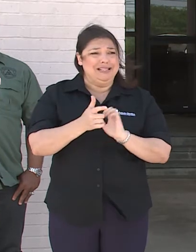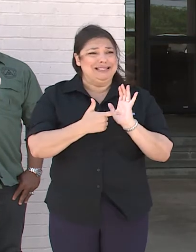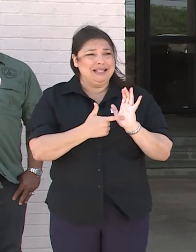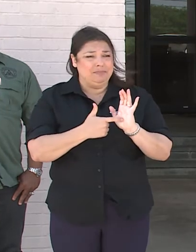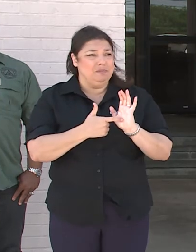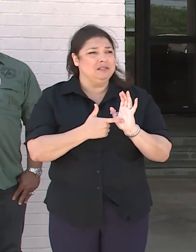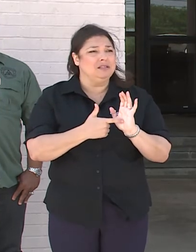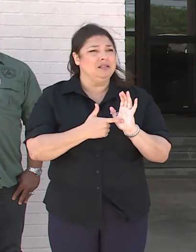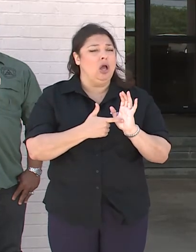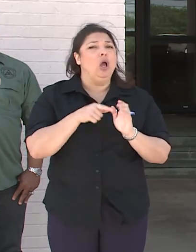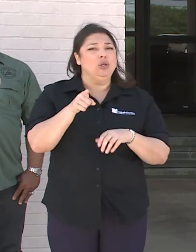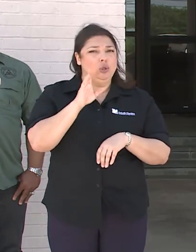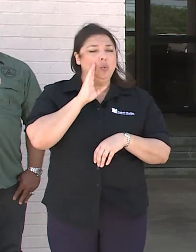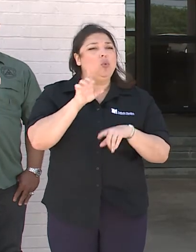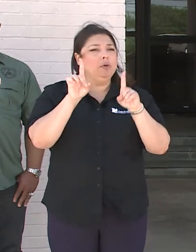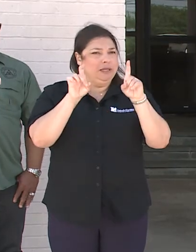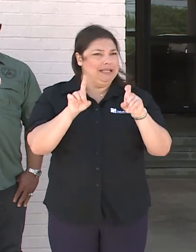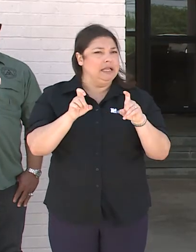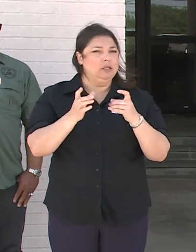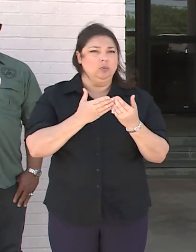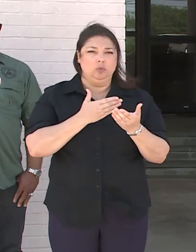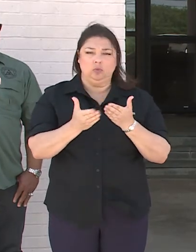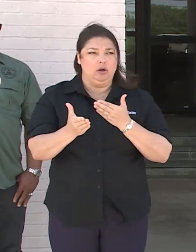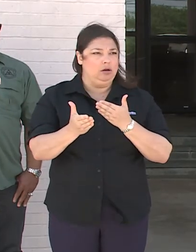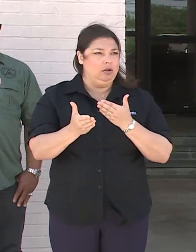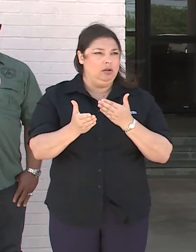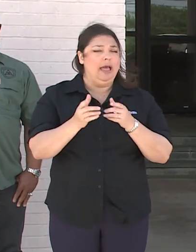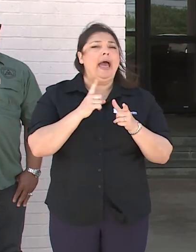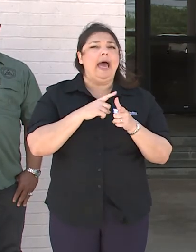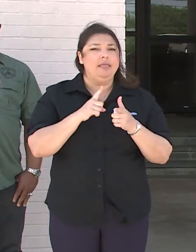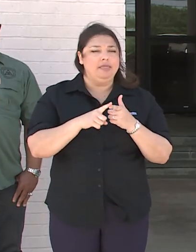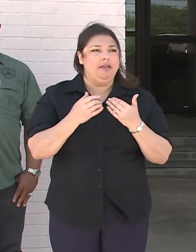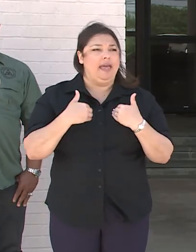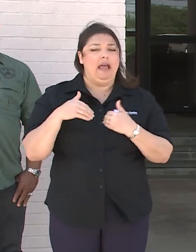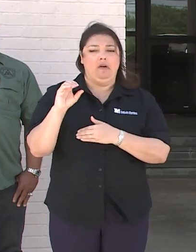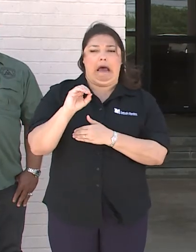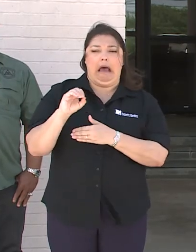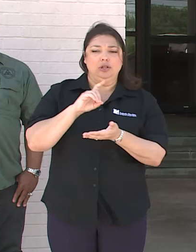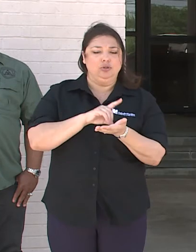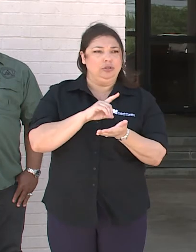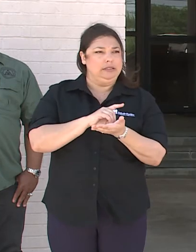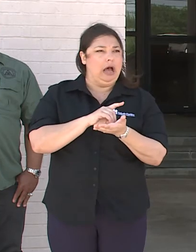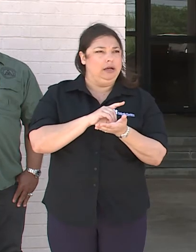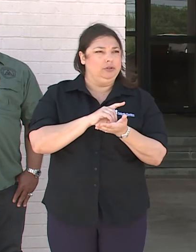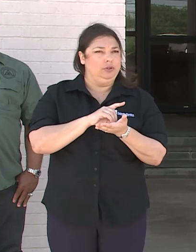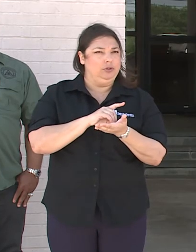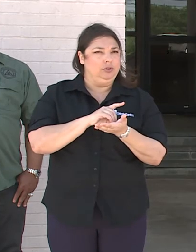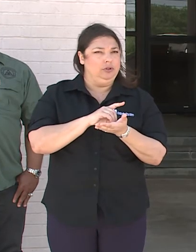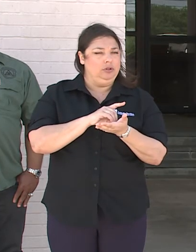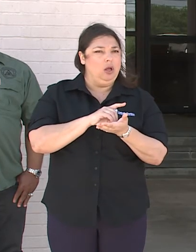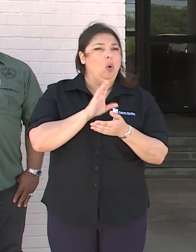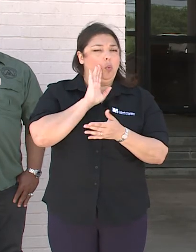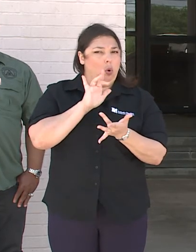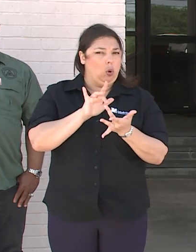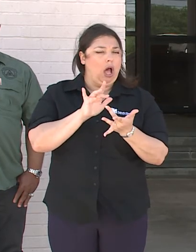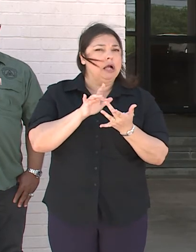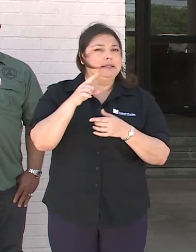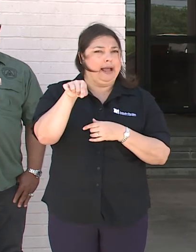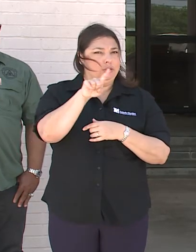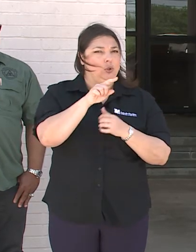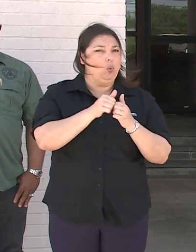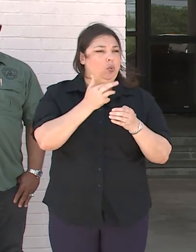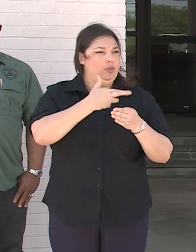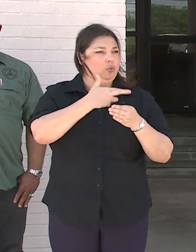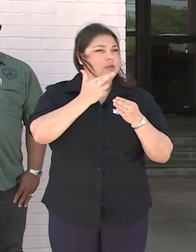you will be tested with or without. And there will be an Ochsner physician placed on your information who will contact you